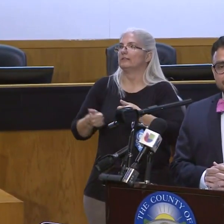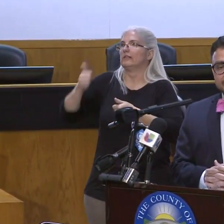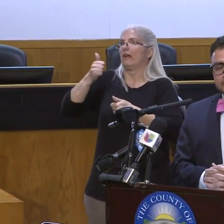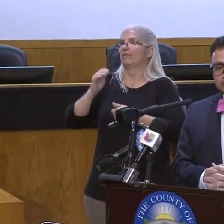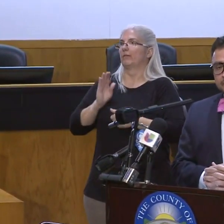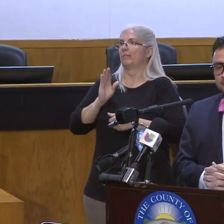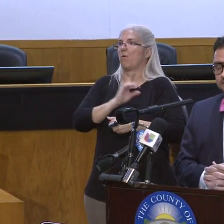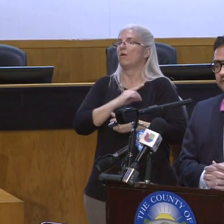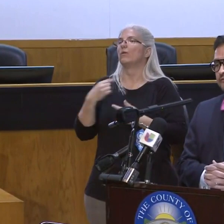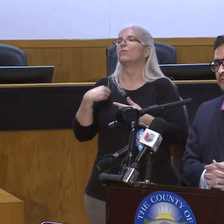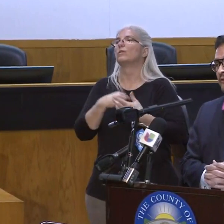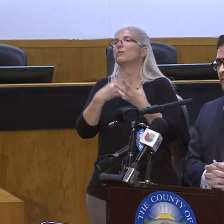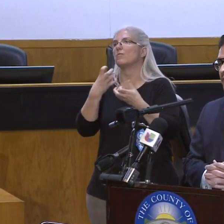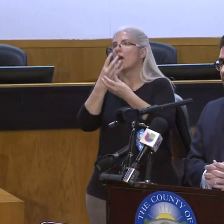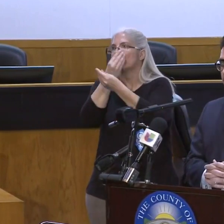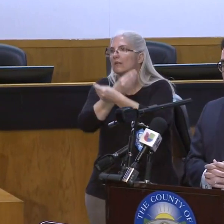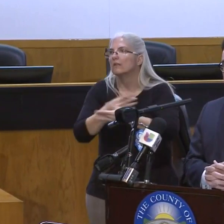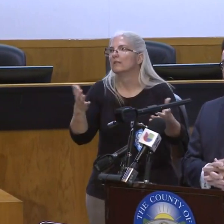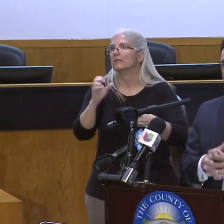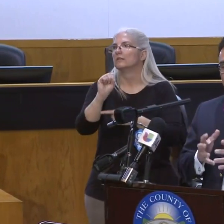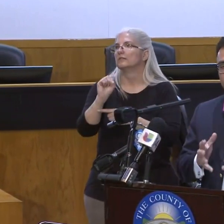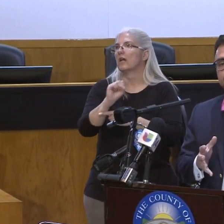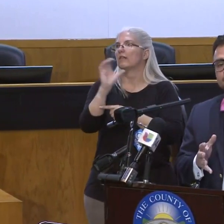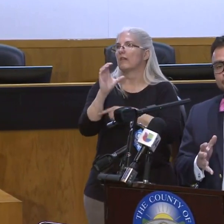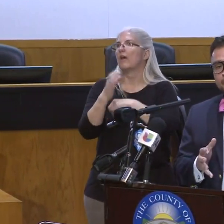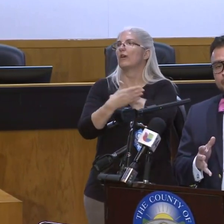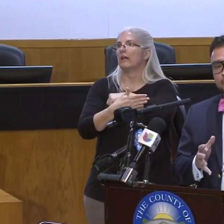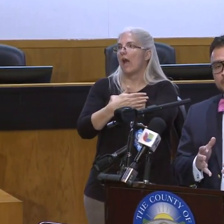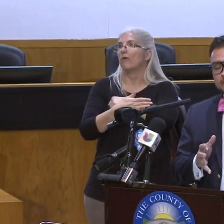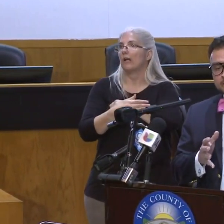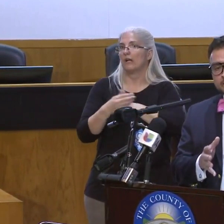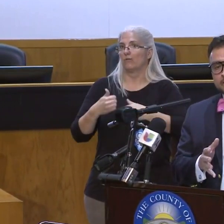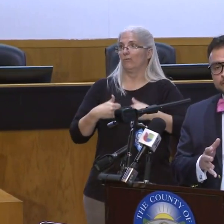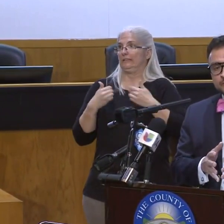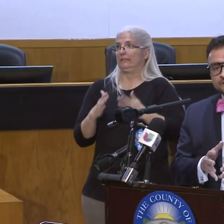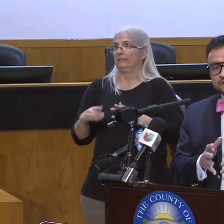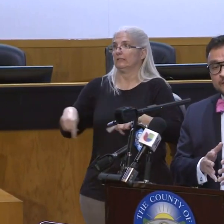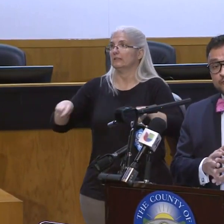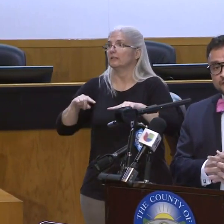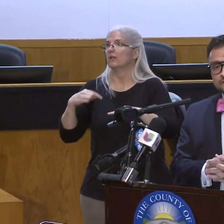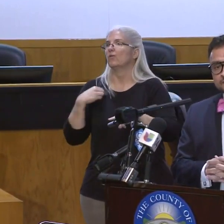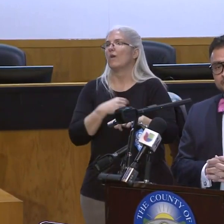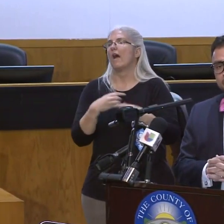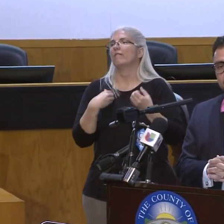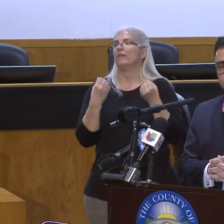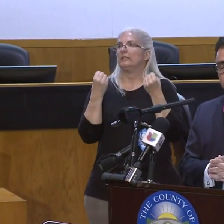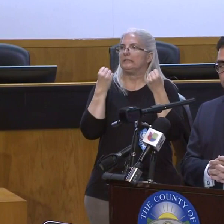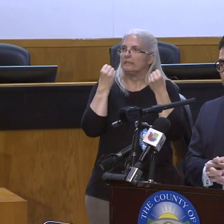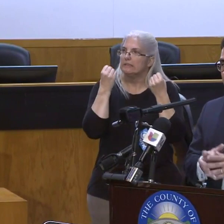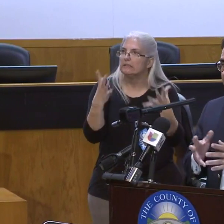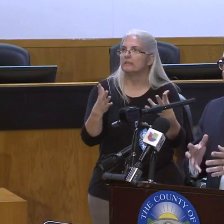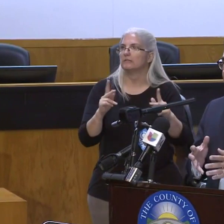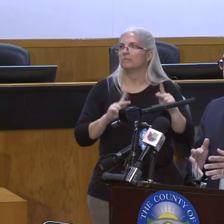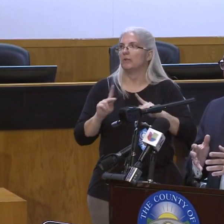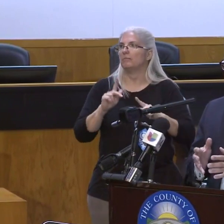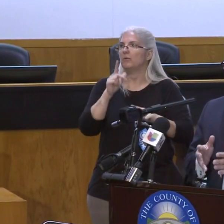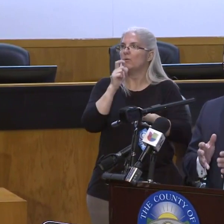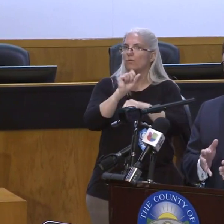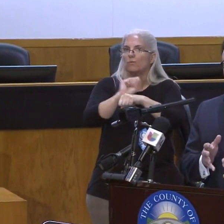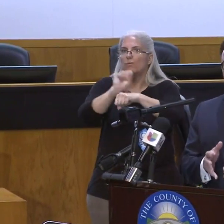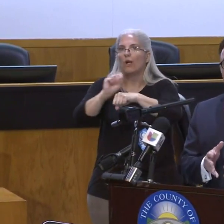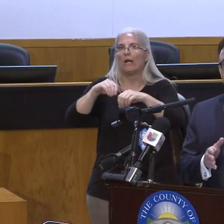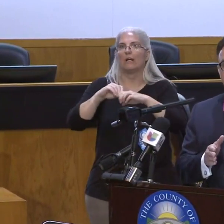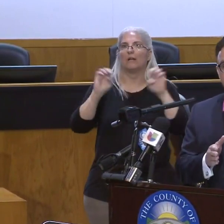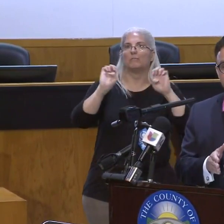the county of Santa Clara residents to know that we have hundreds of people at the emergency operations center who, as we speak,